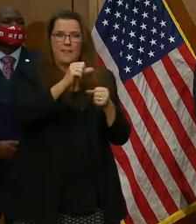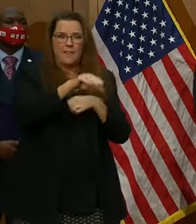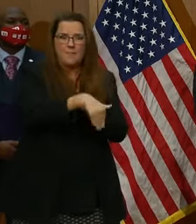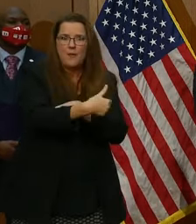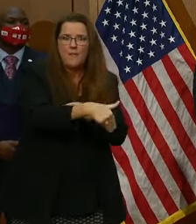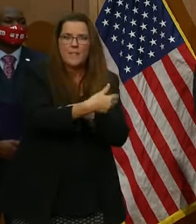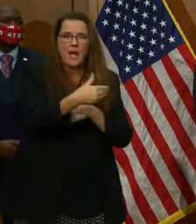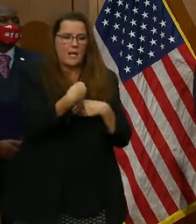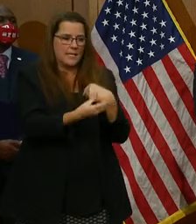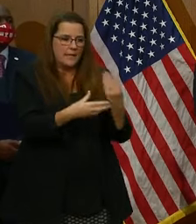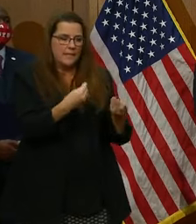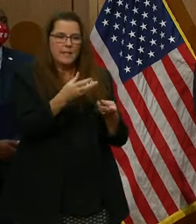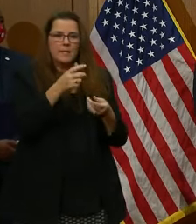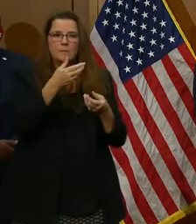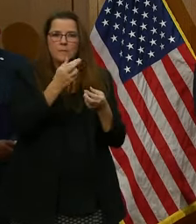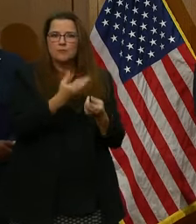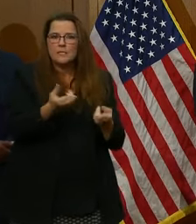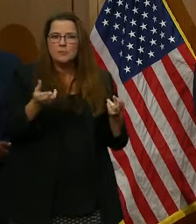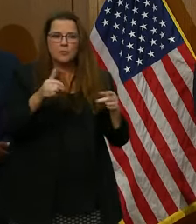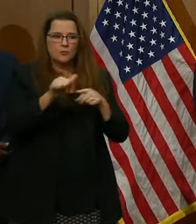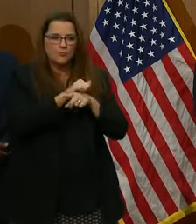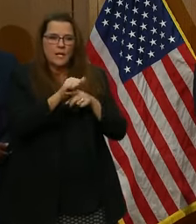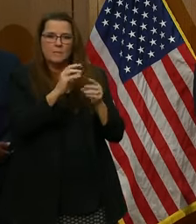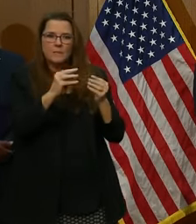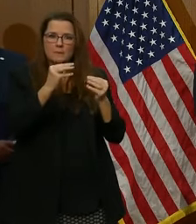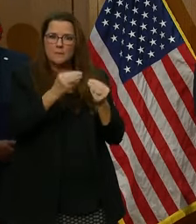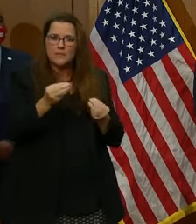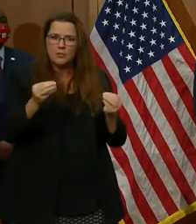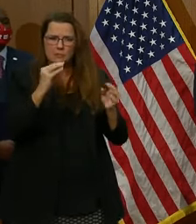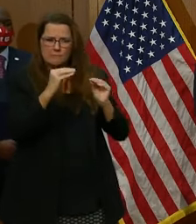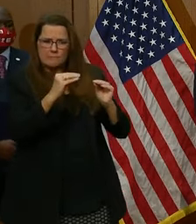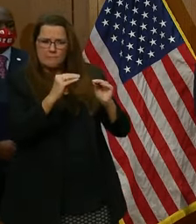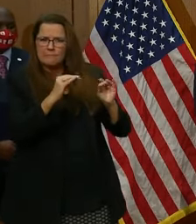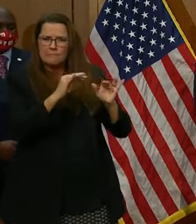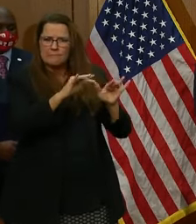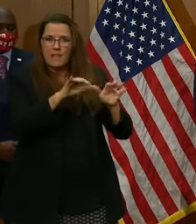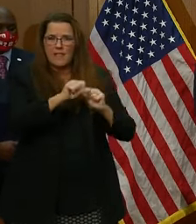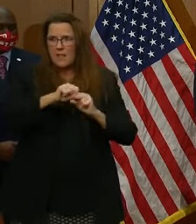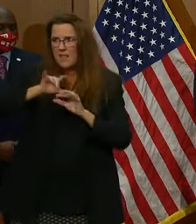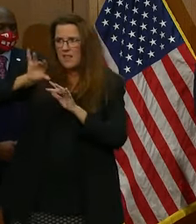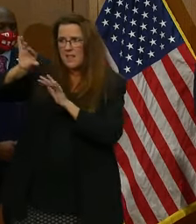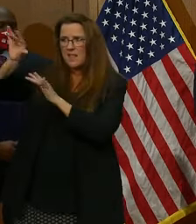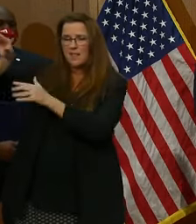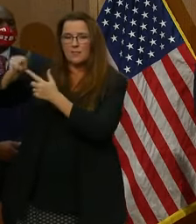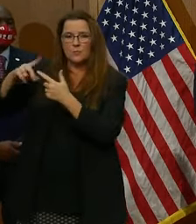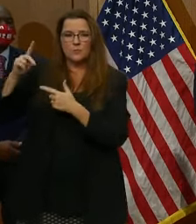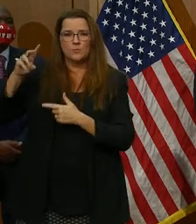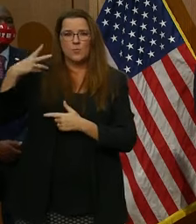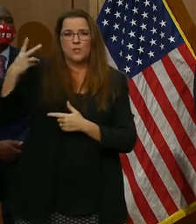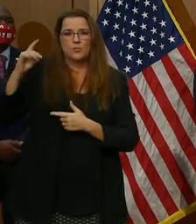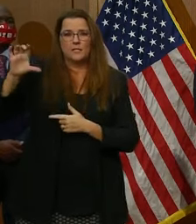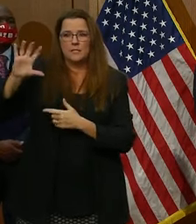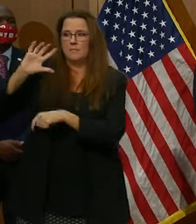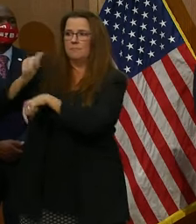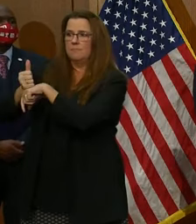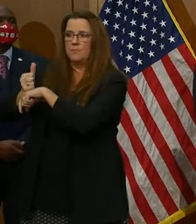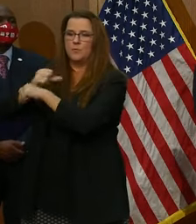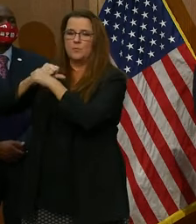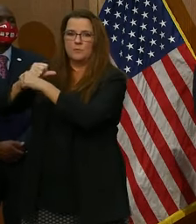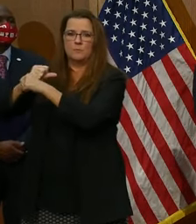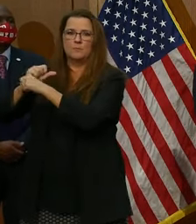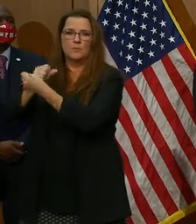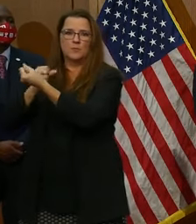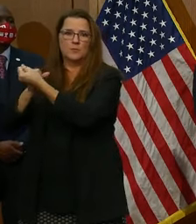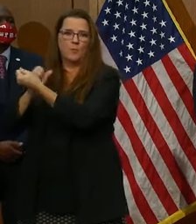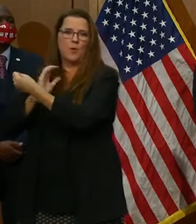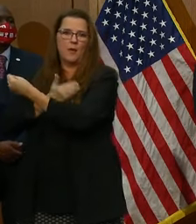equipped them with the necessary resources and training materials, and then sent them on the road to D.C. to be in place to support our nation's democracy.